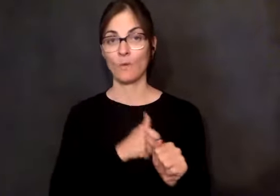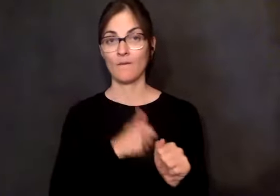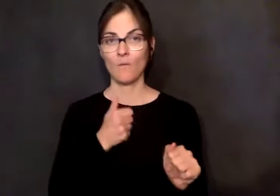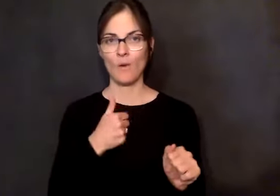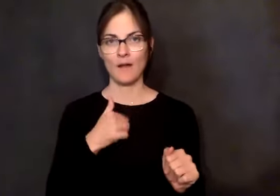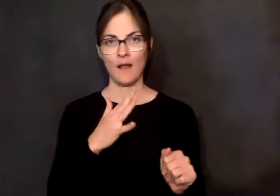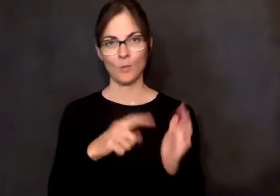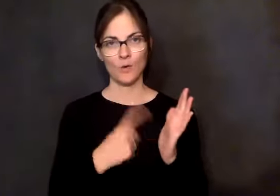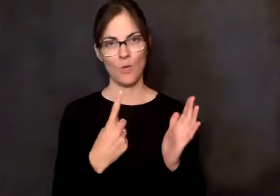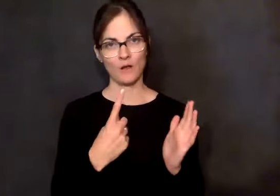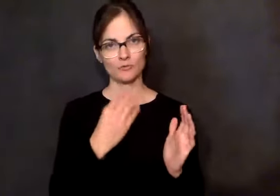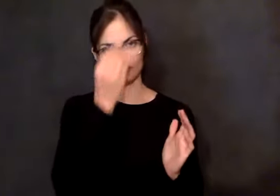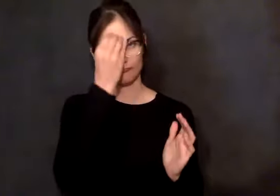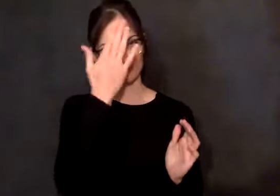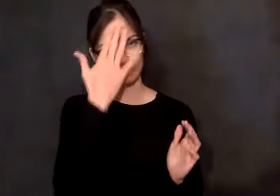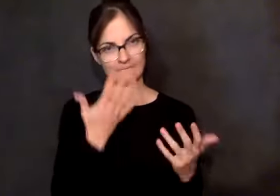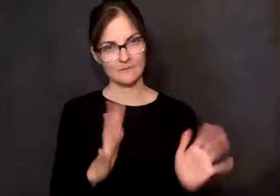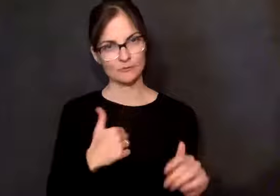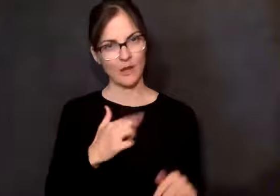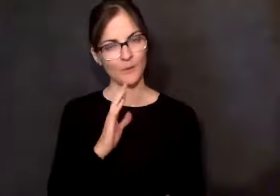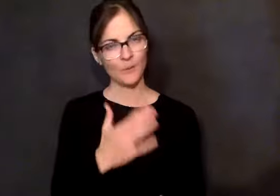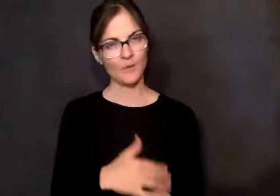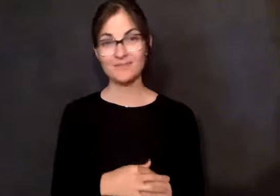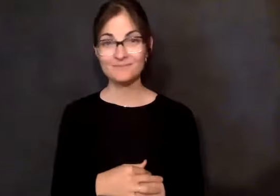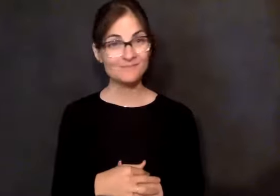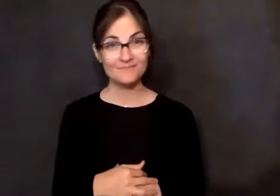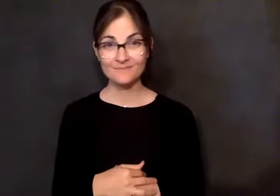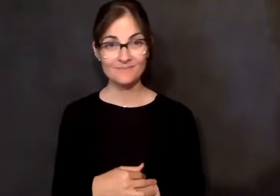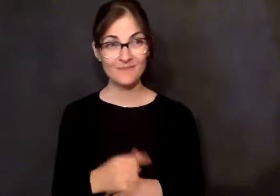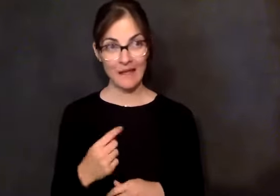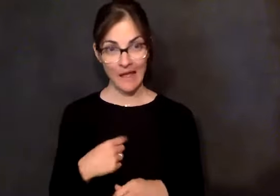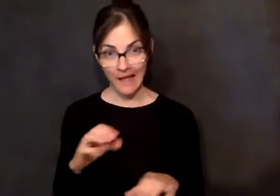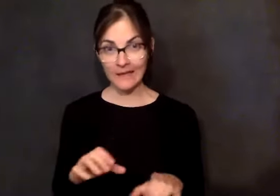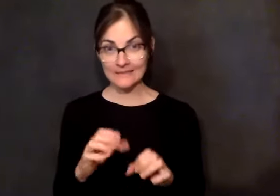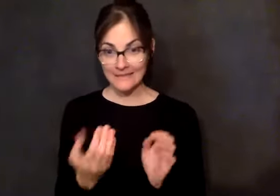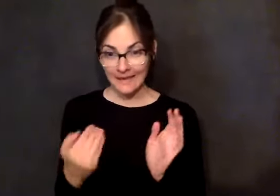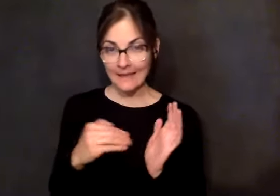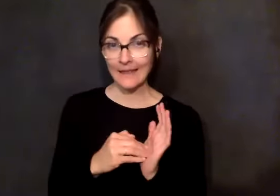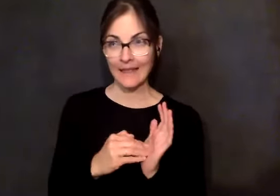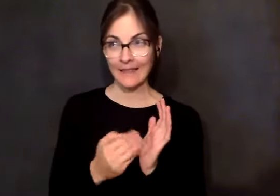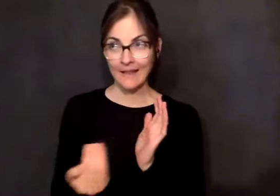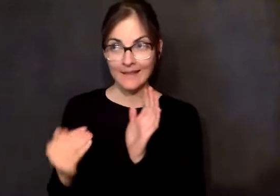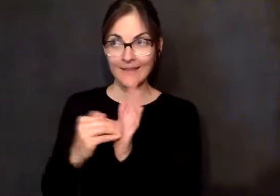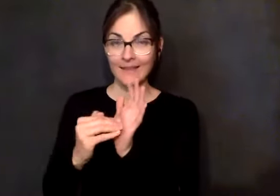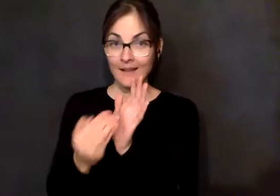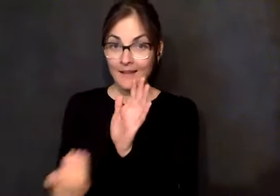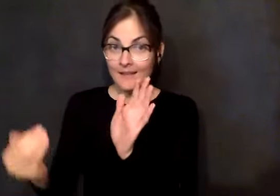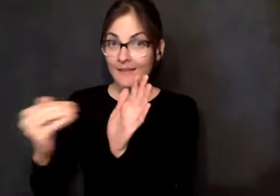three years of taxes, before finally, before finally. Now I get them in early. But whatever that was, that procrastination thing in me,